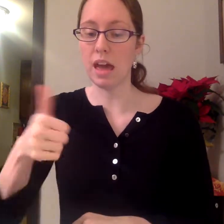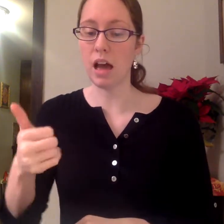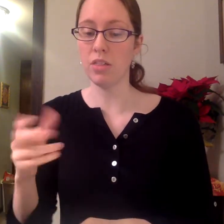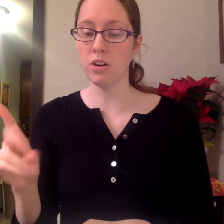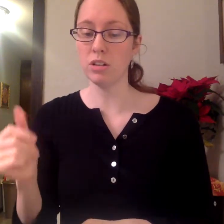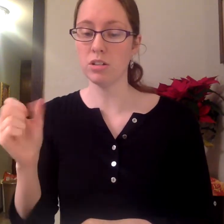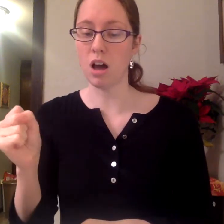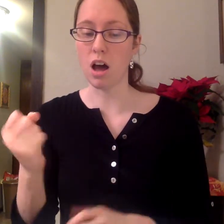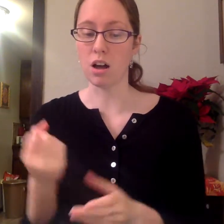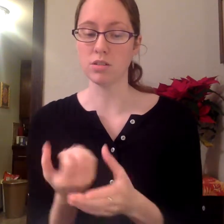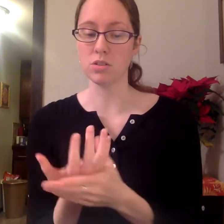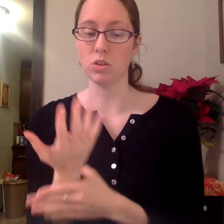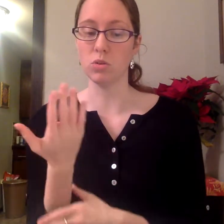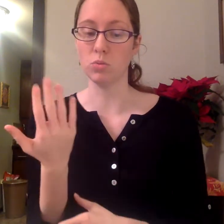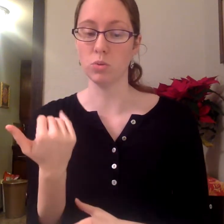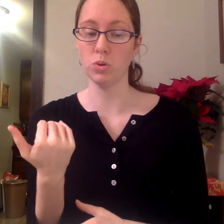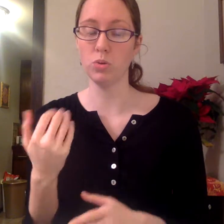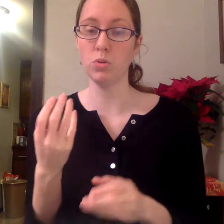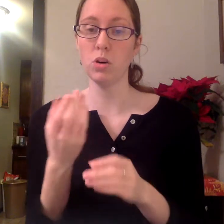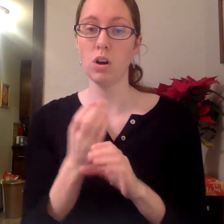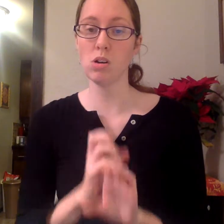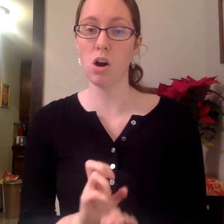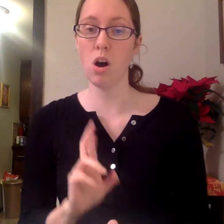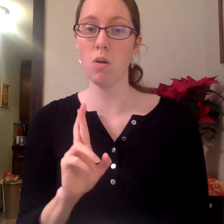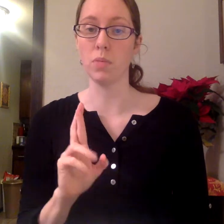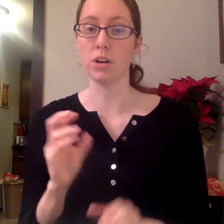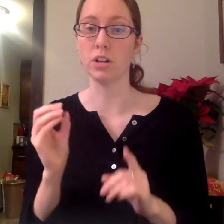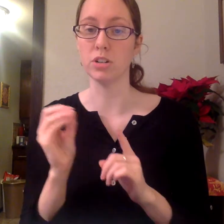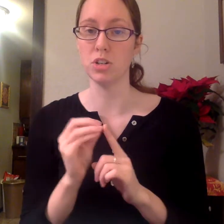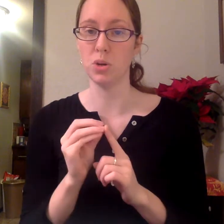other dogs grew calmer too.